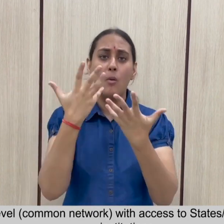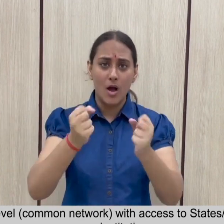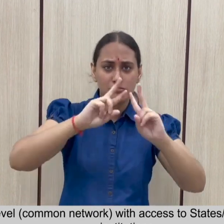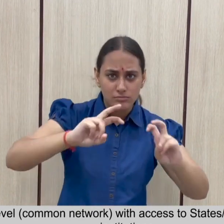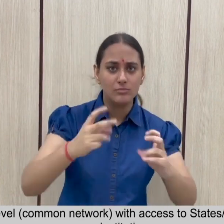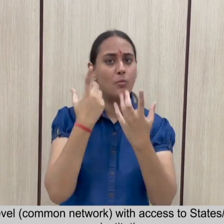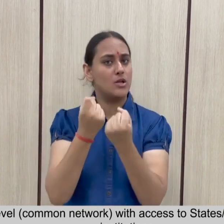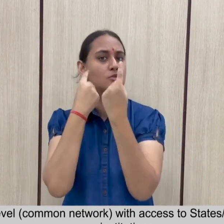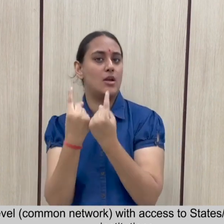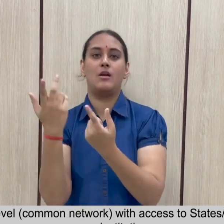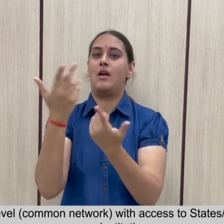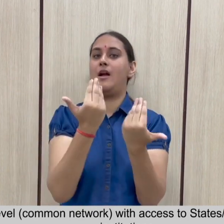academic institutions. 16